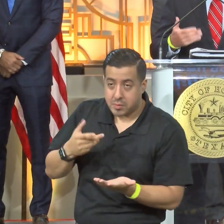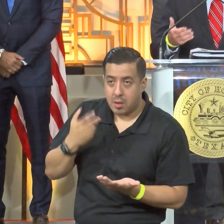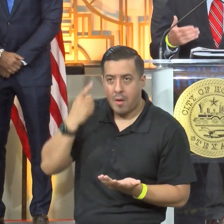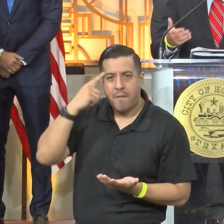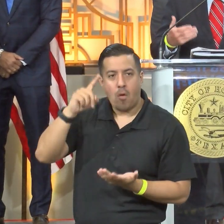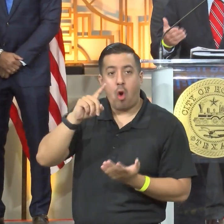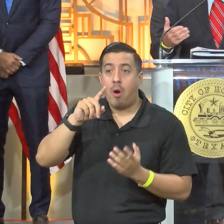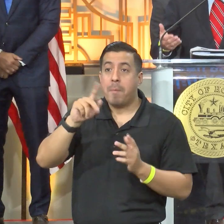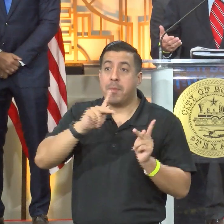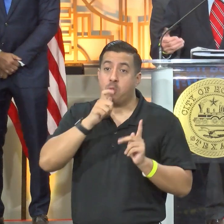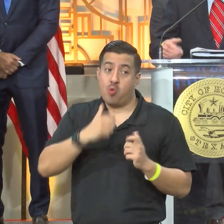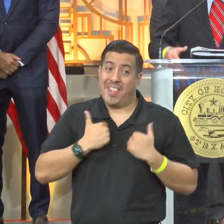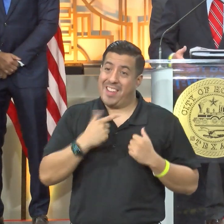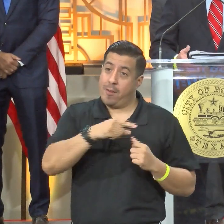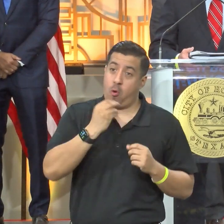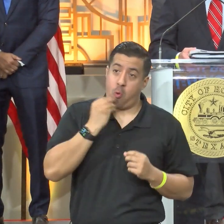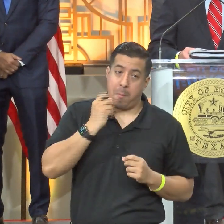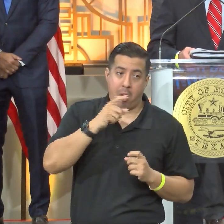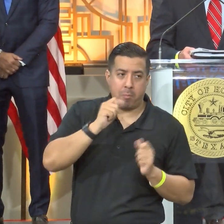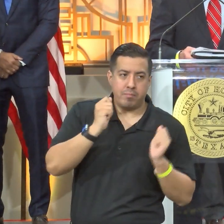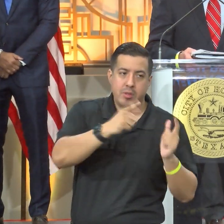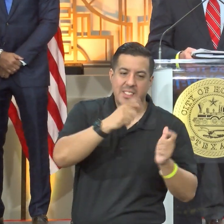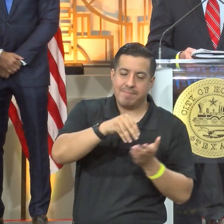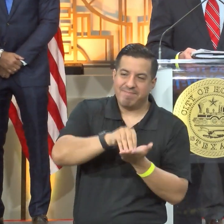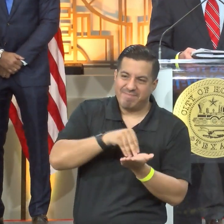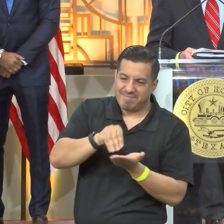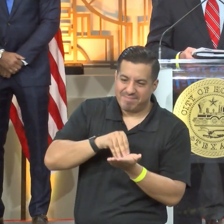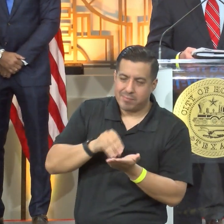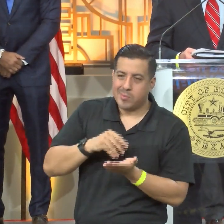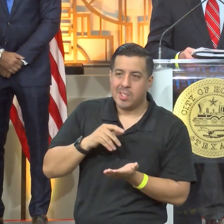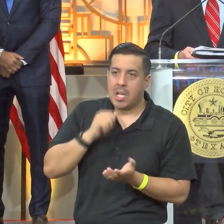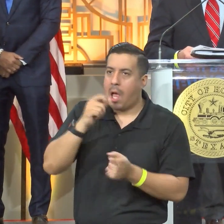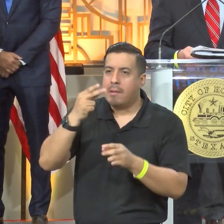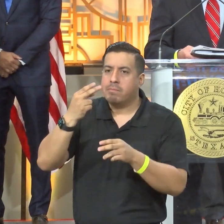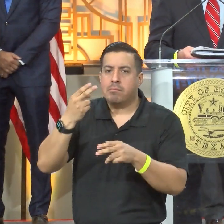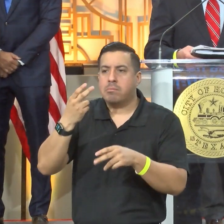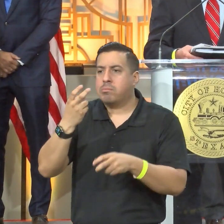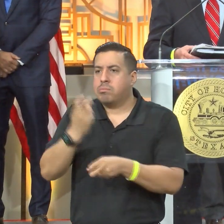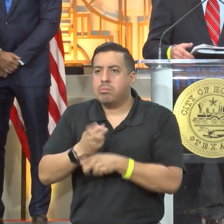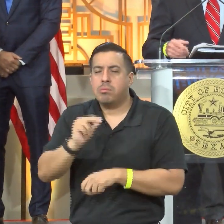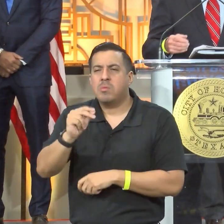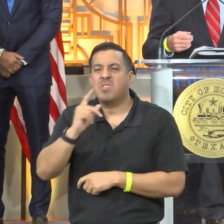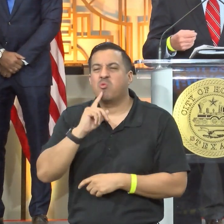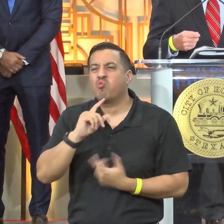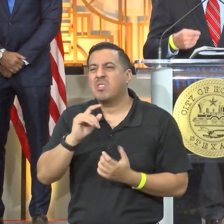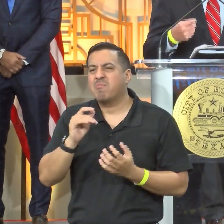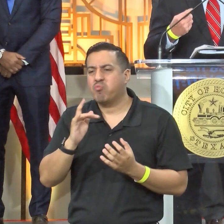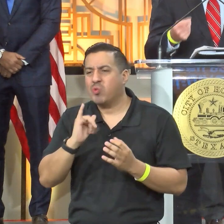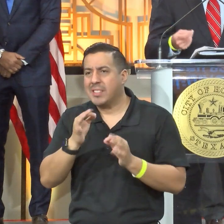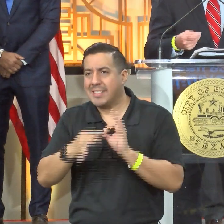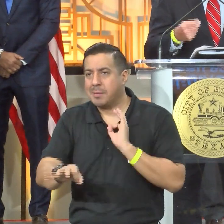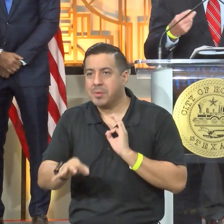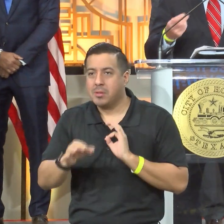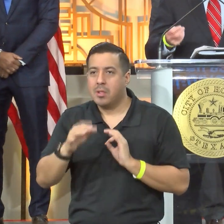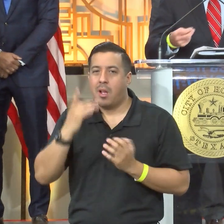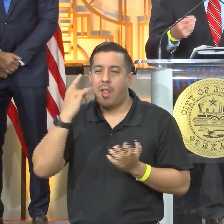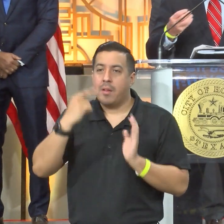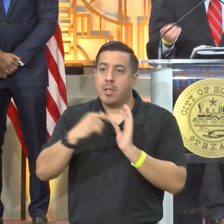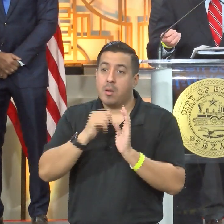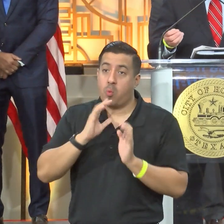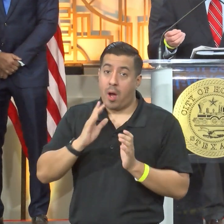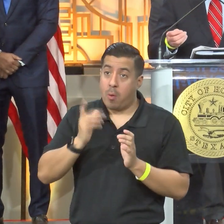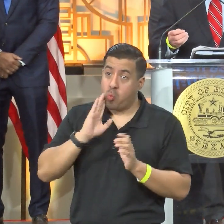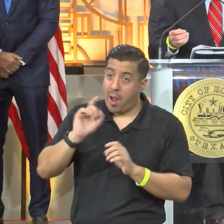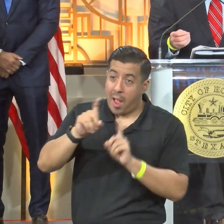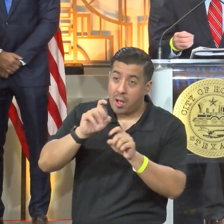filled out for every member of the household and it's not difficult and it's pretty straightforward questions and of course will be no questions related to things like social security number or bank